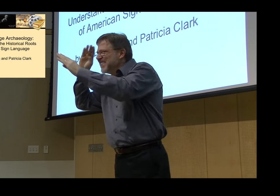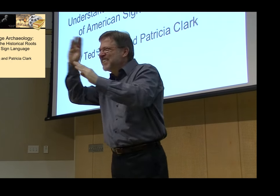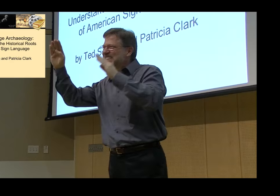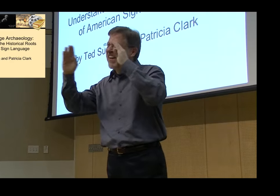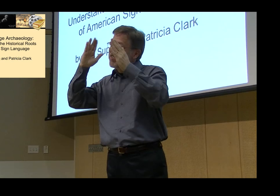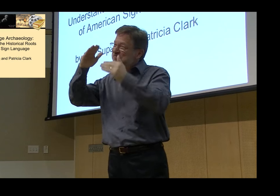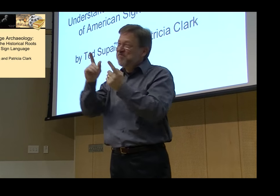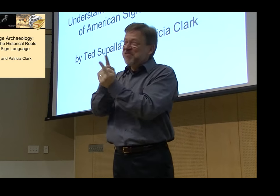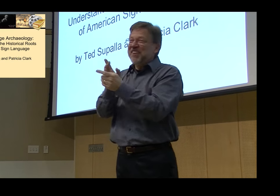as well.